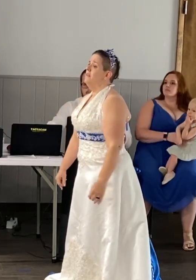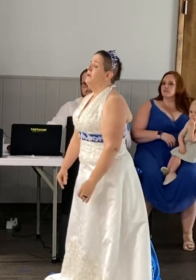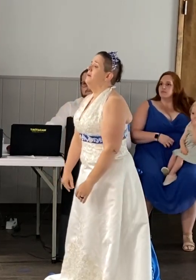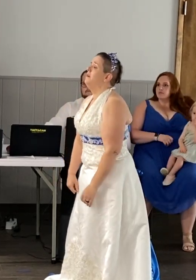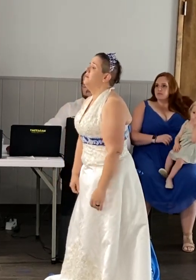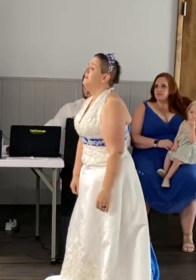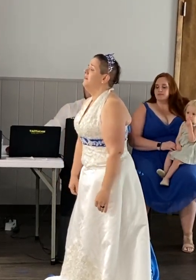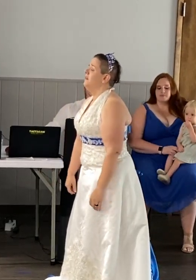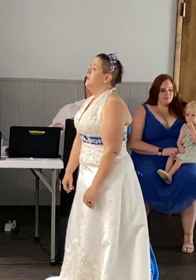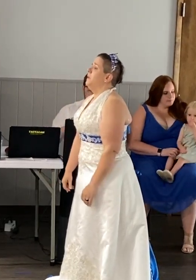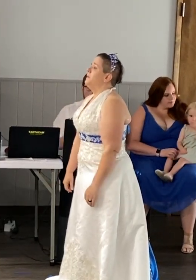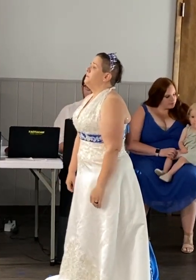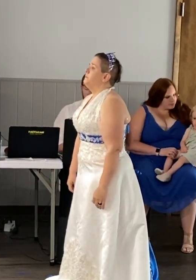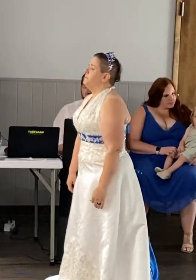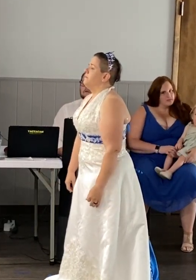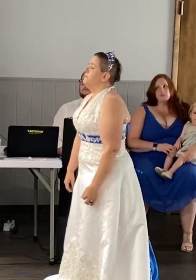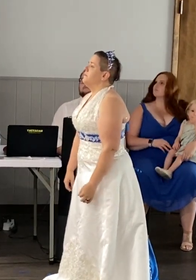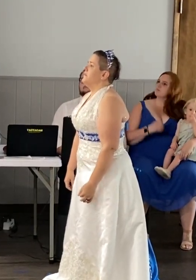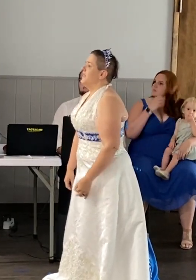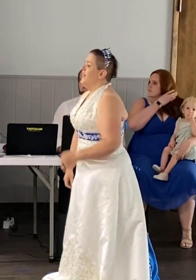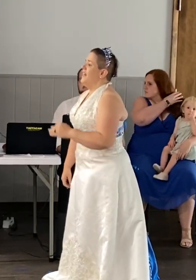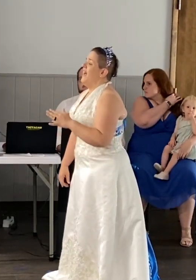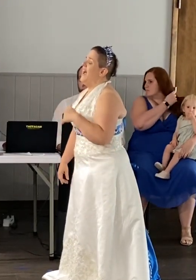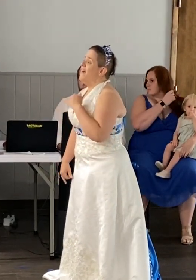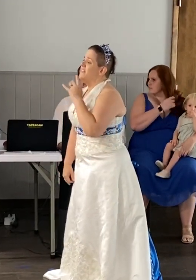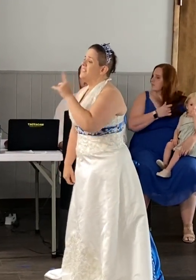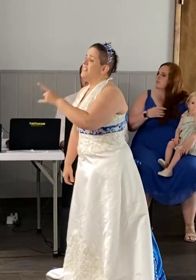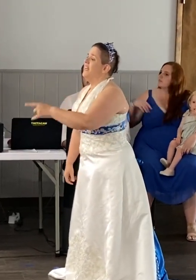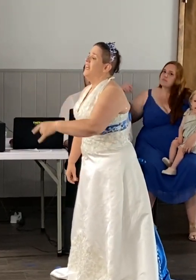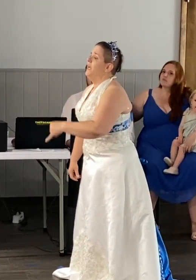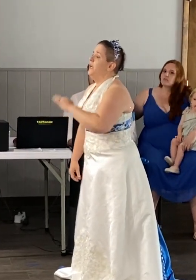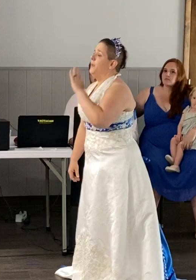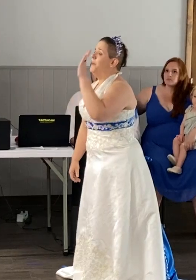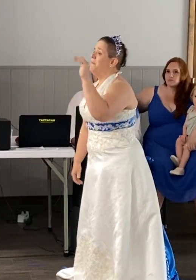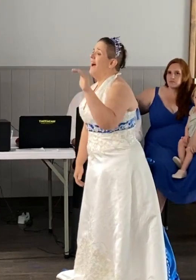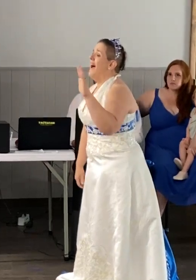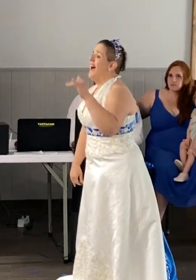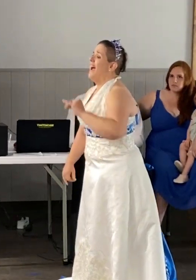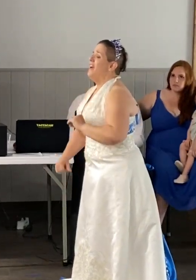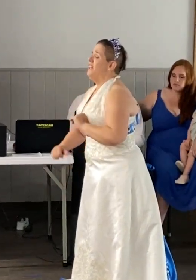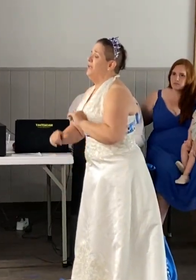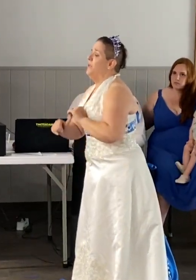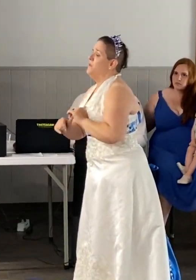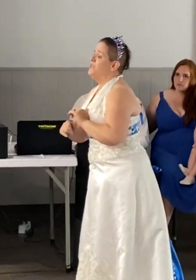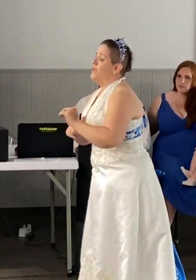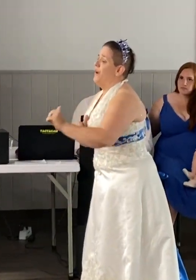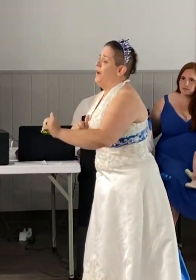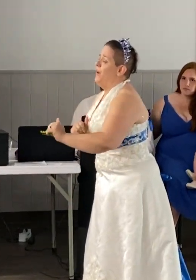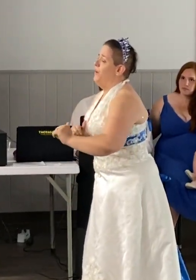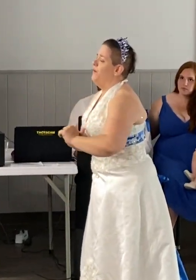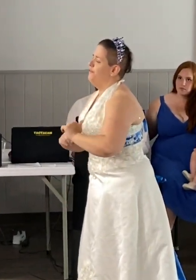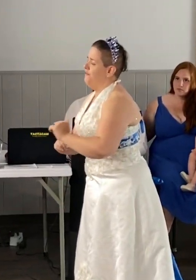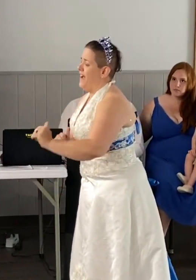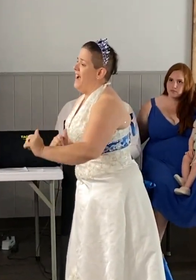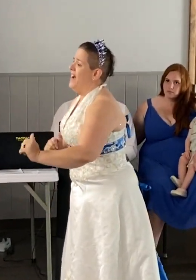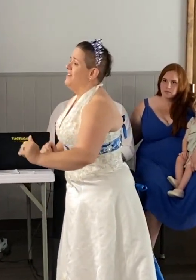That I'd have to say goodbye to you so fast